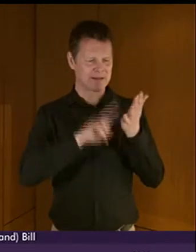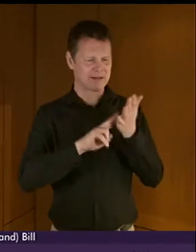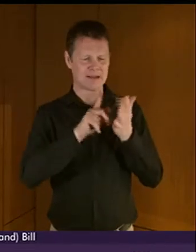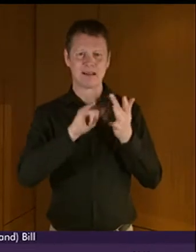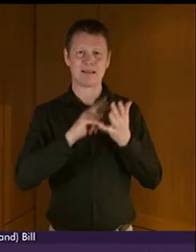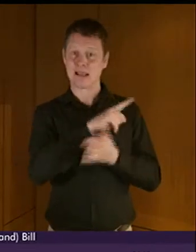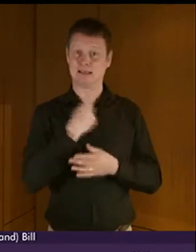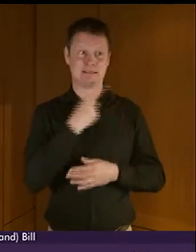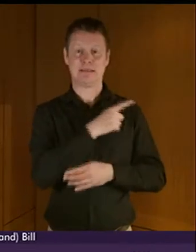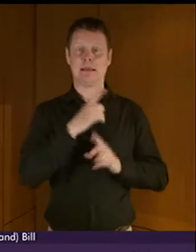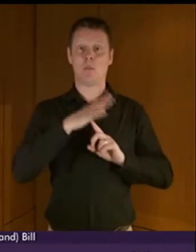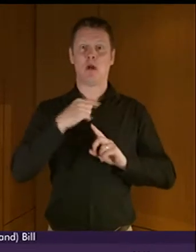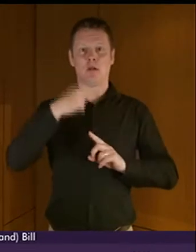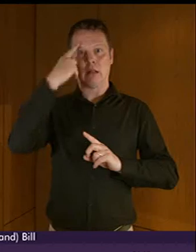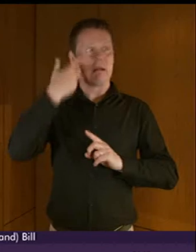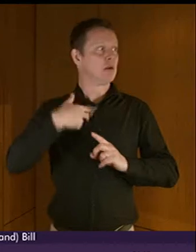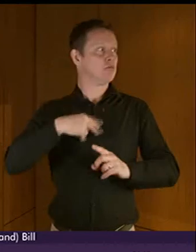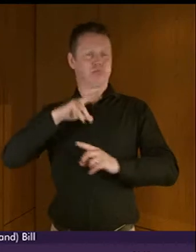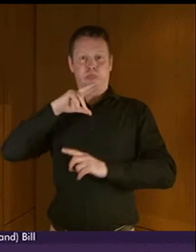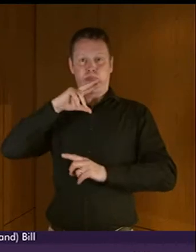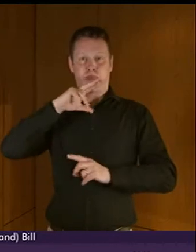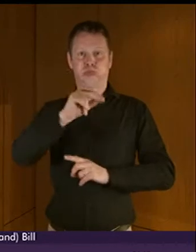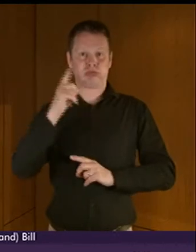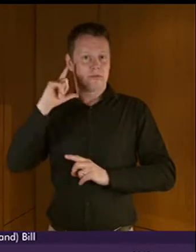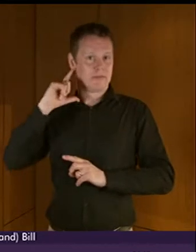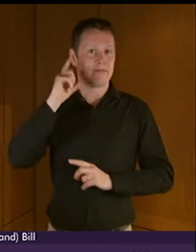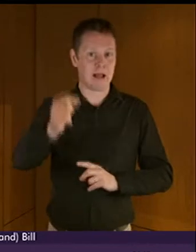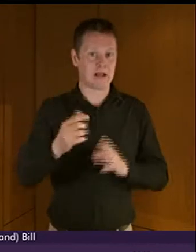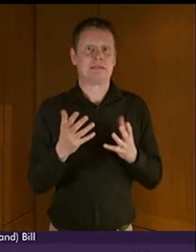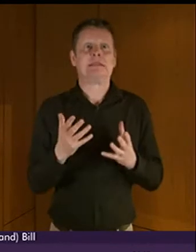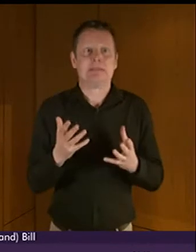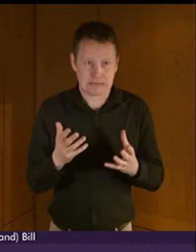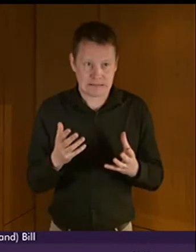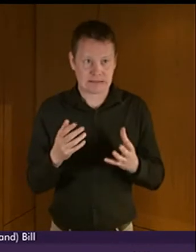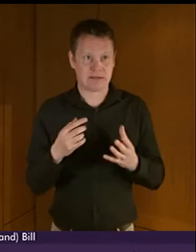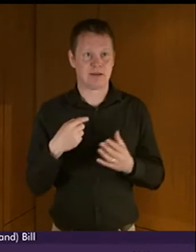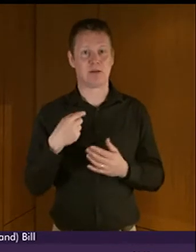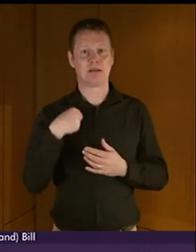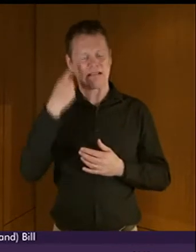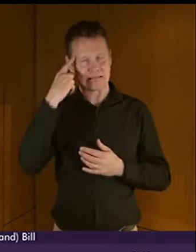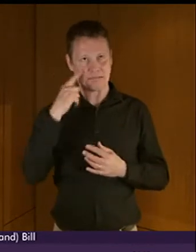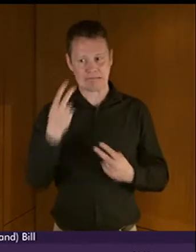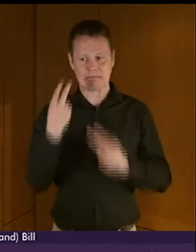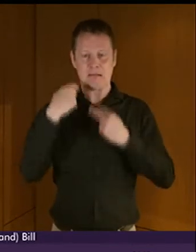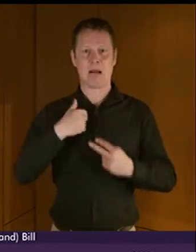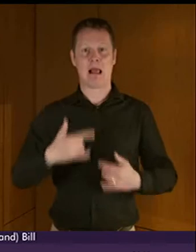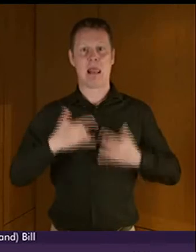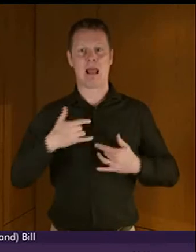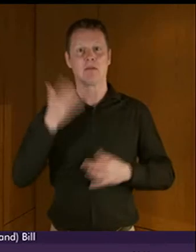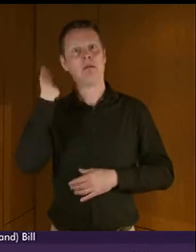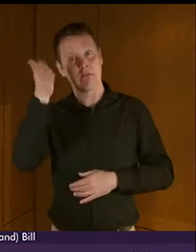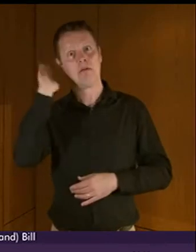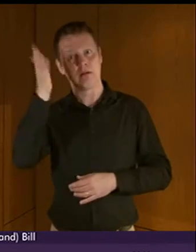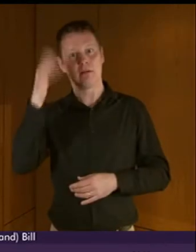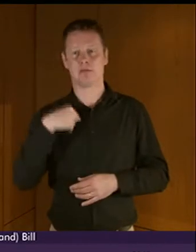our speaking rate. Well, over the nearly half million words I've contributed to parliamentary debates since I came